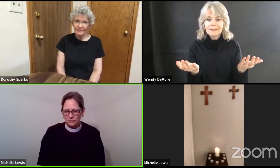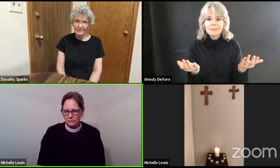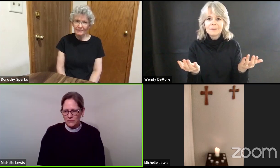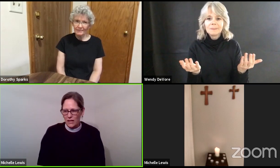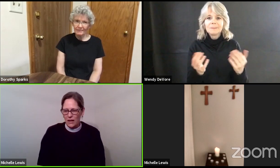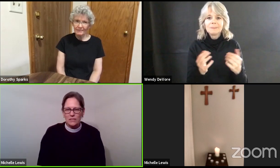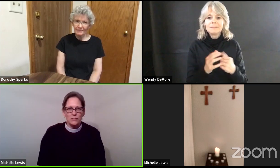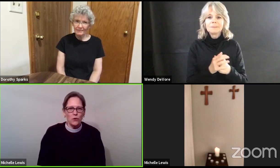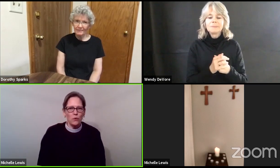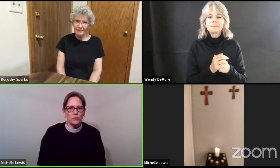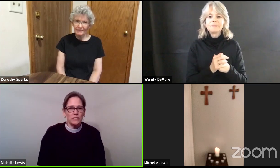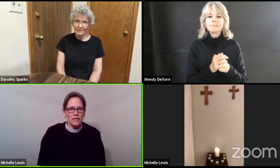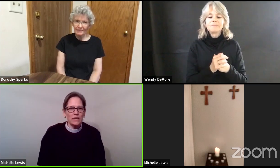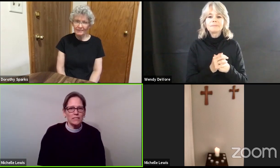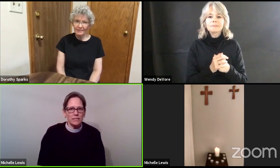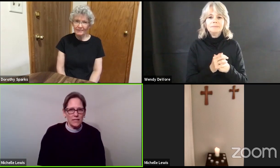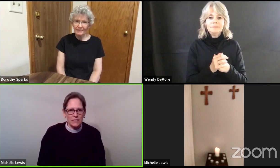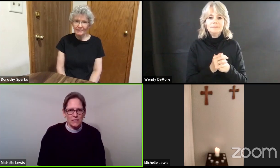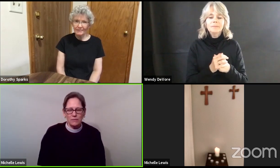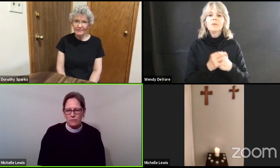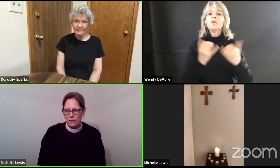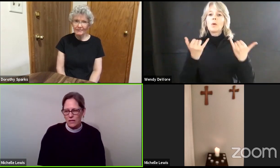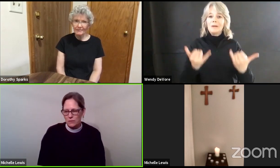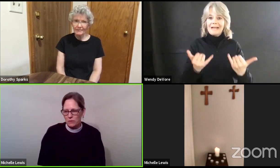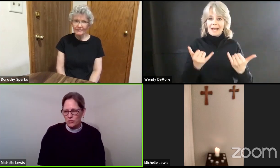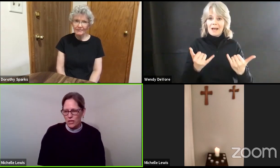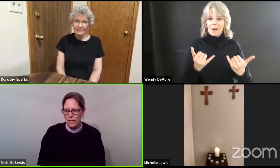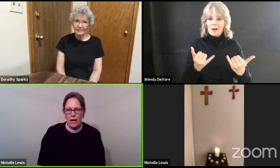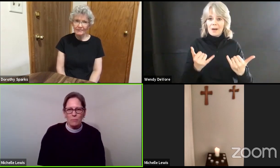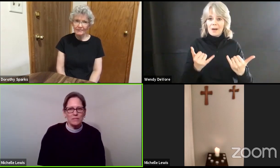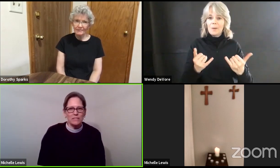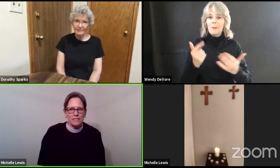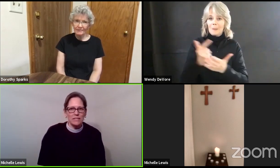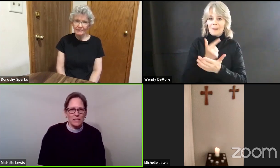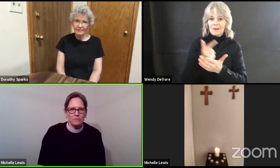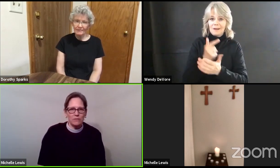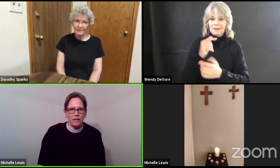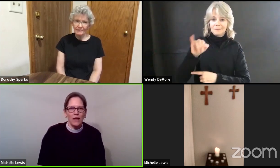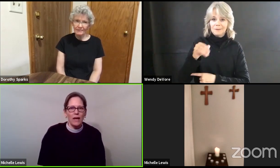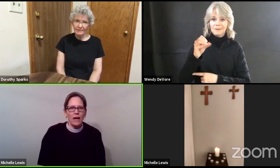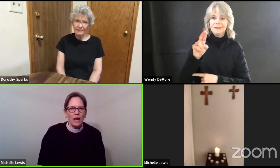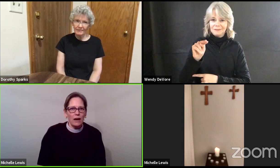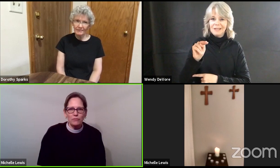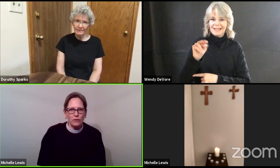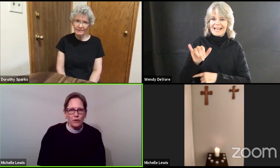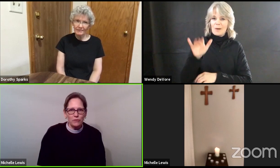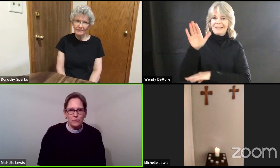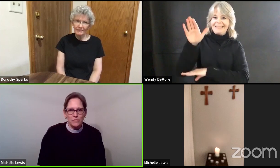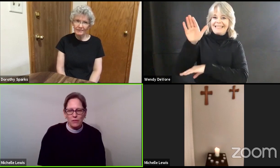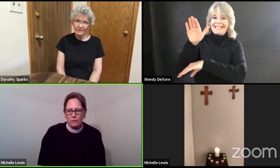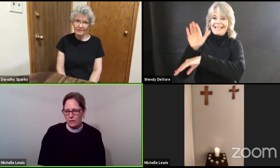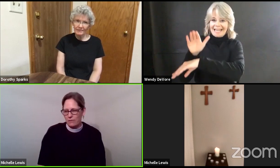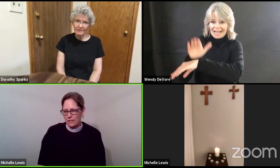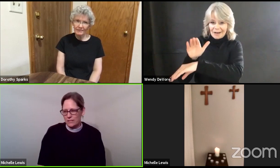And so today's lesson from the gospel of John happens in the evening after all of those other events.